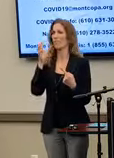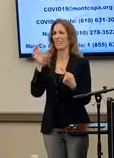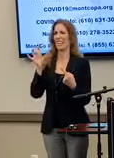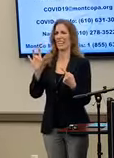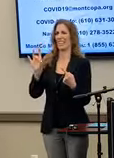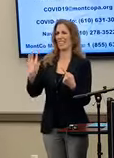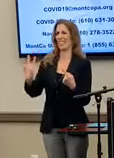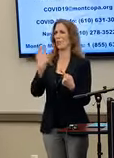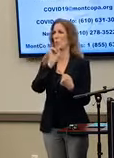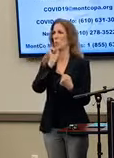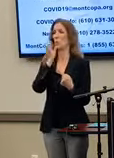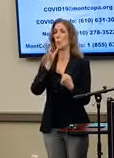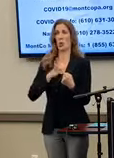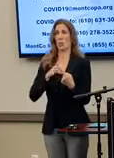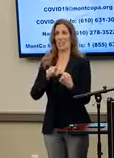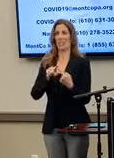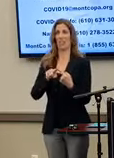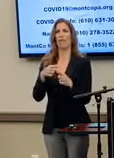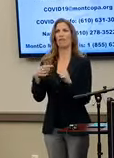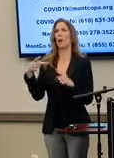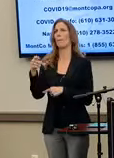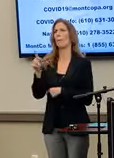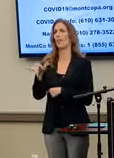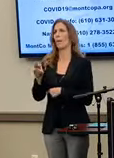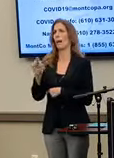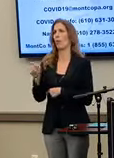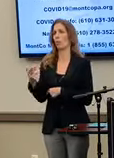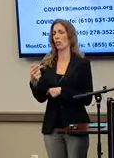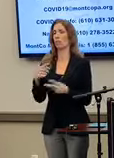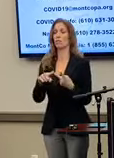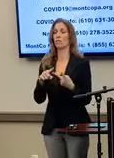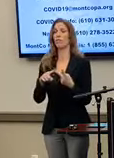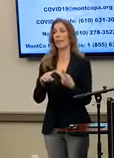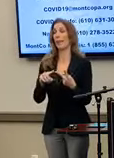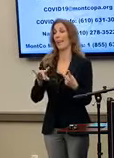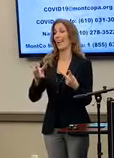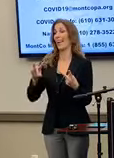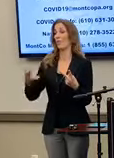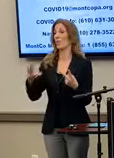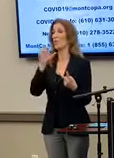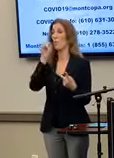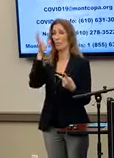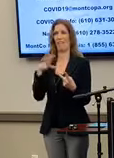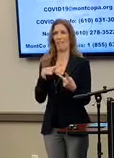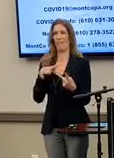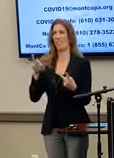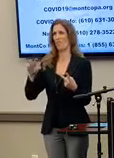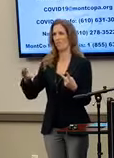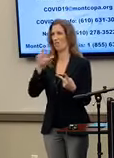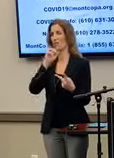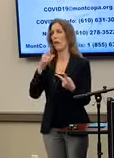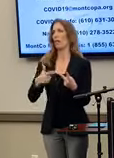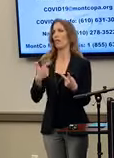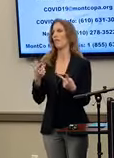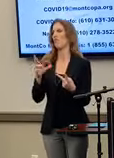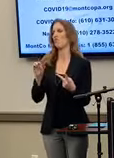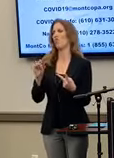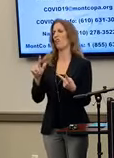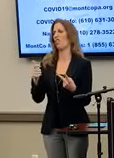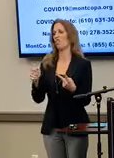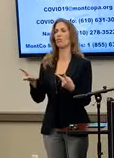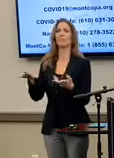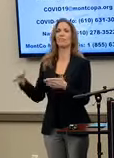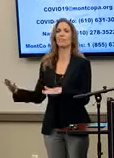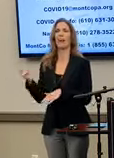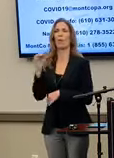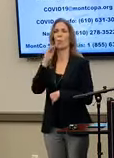Plymouth Township. The second was an 83-year-old male who resided in Rockledge Borough and passed away at